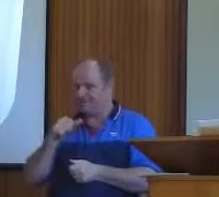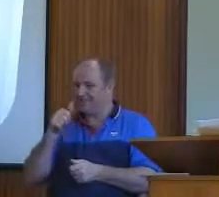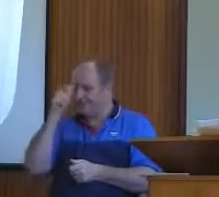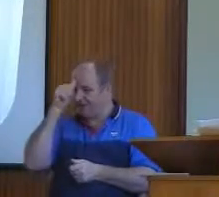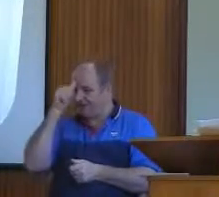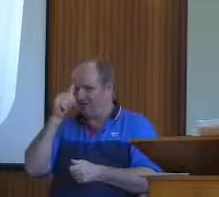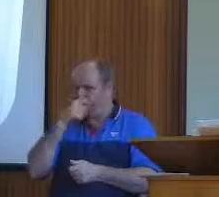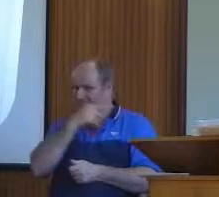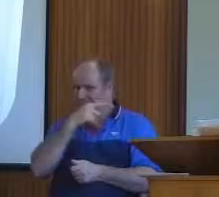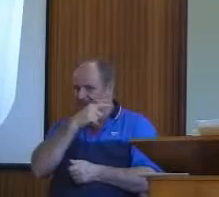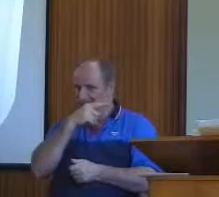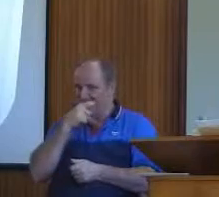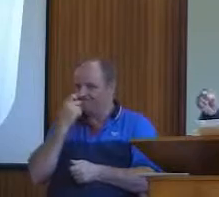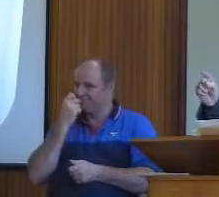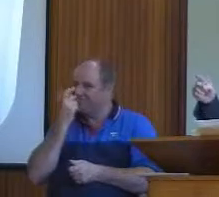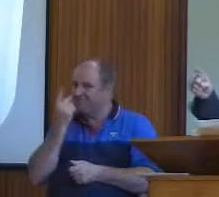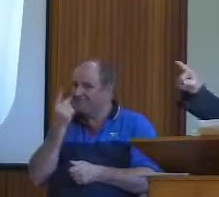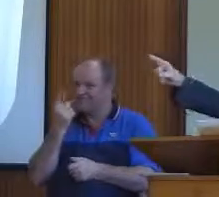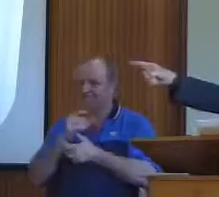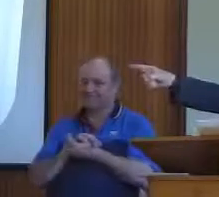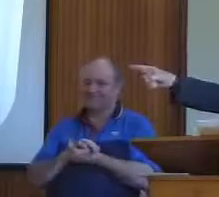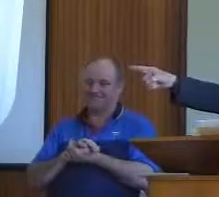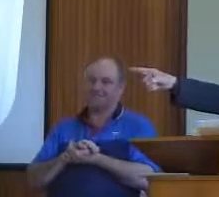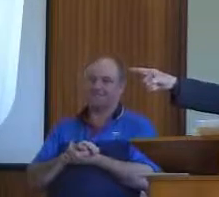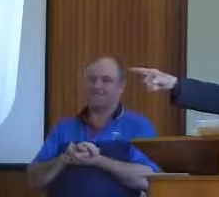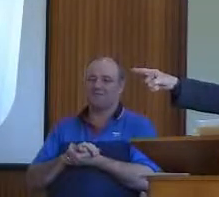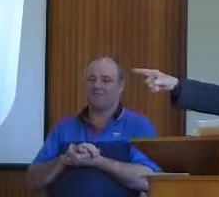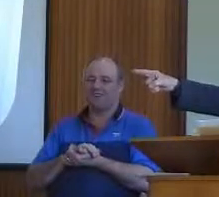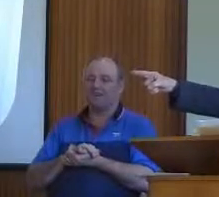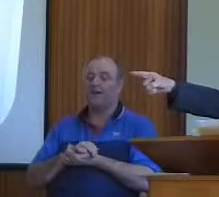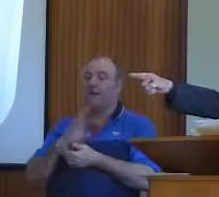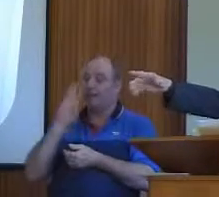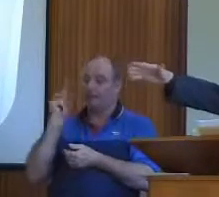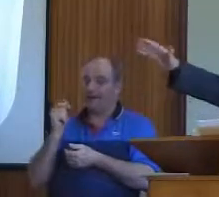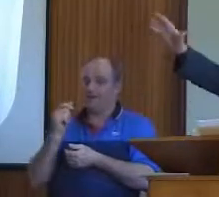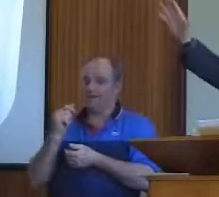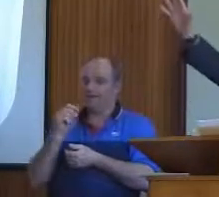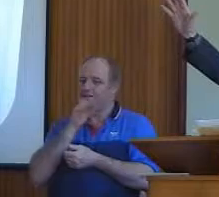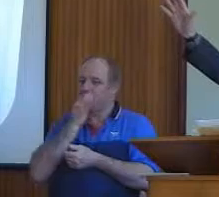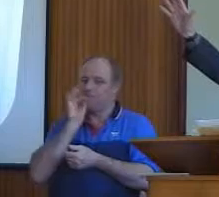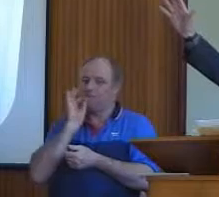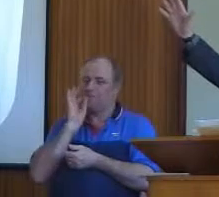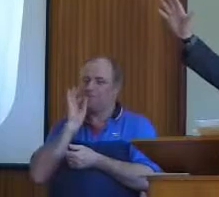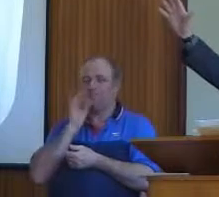complacent about it. What they did was go away and pray. God save that idiot.